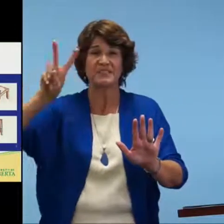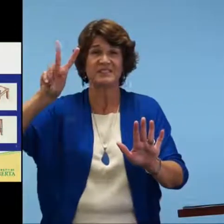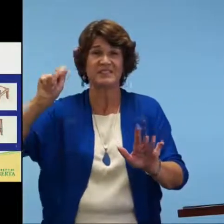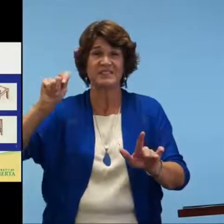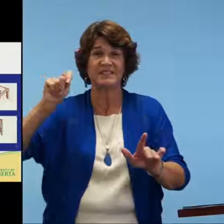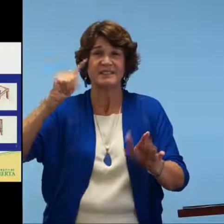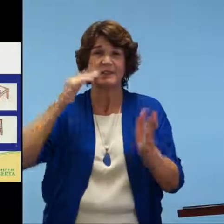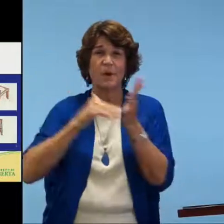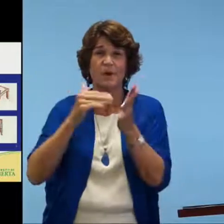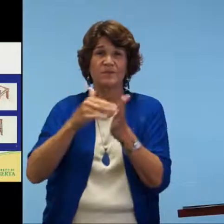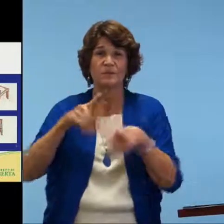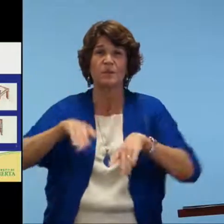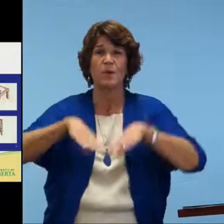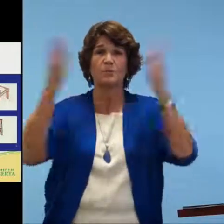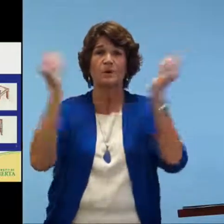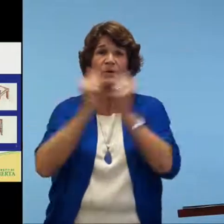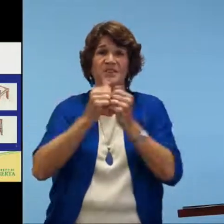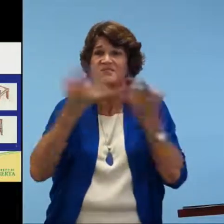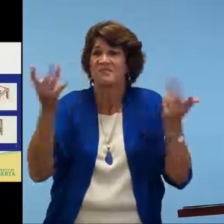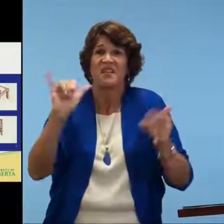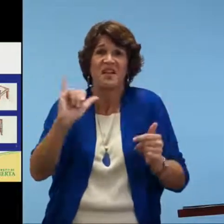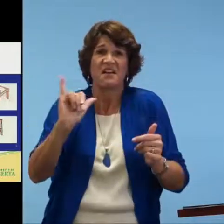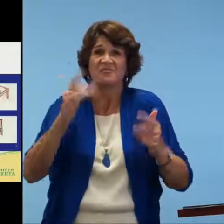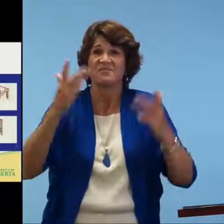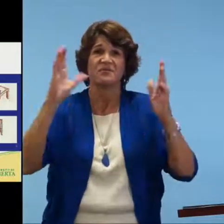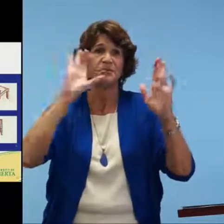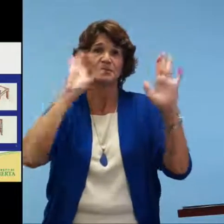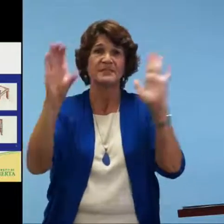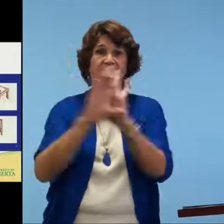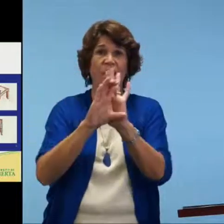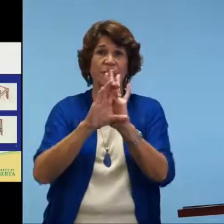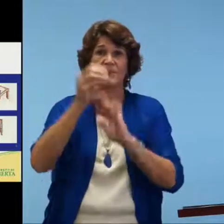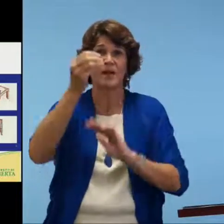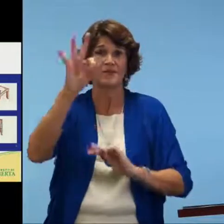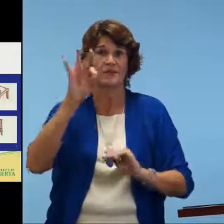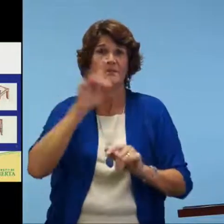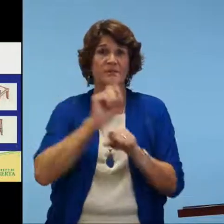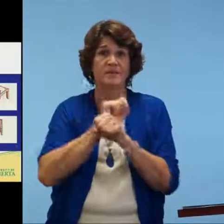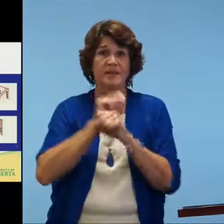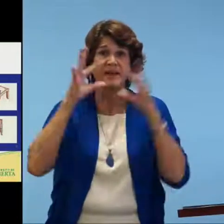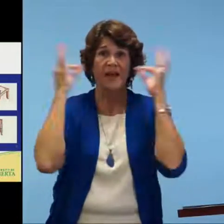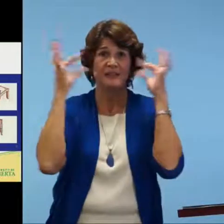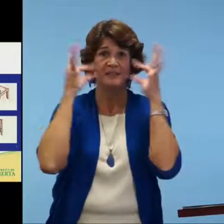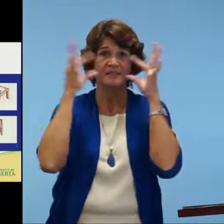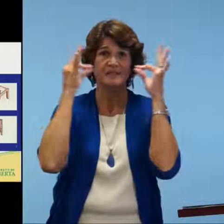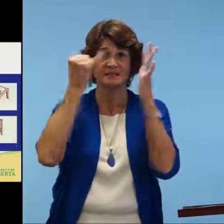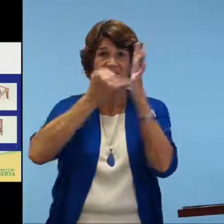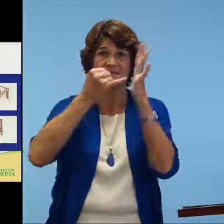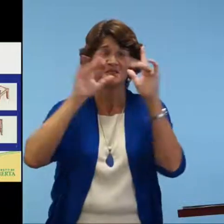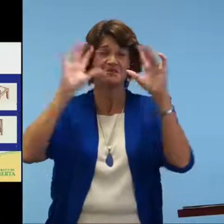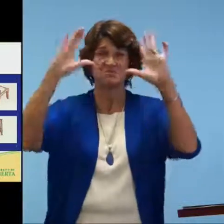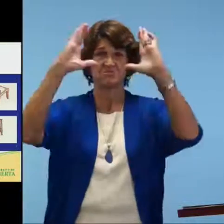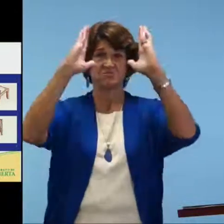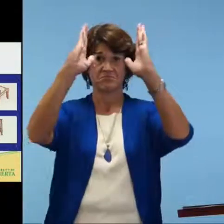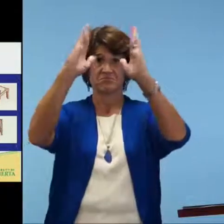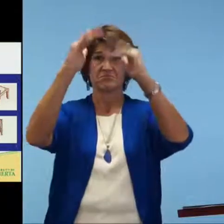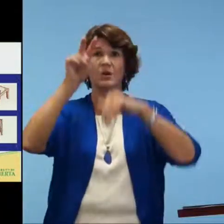So similarly to the PPVT assessment, you will often open with a diagram of something, well it's the cat, right?